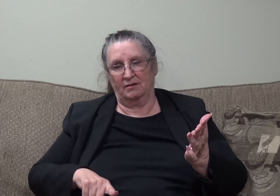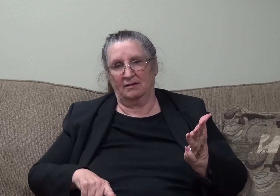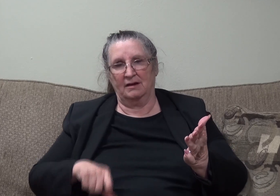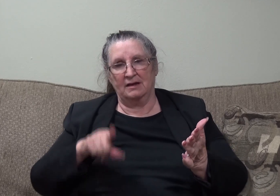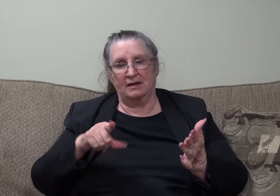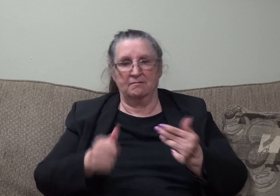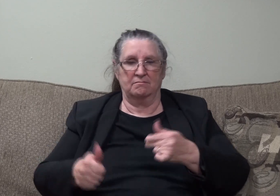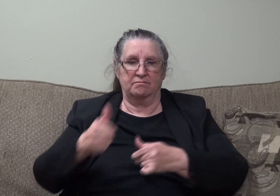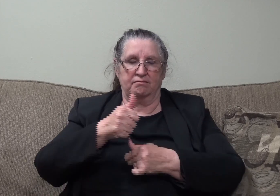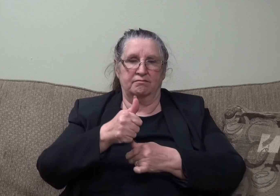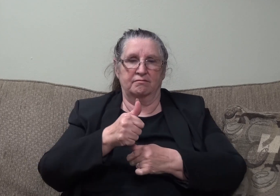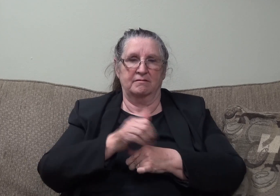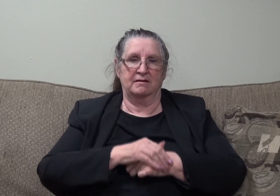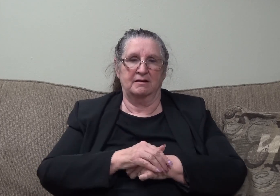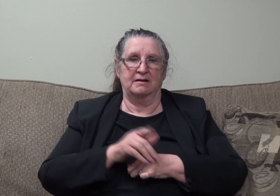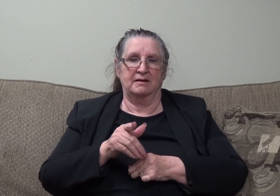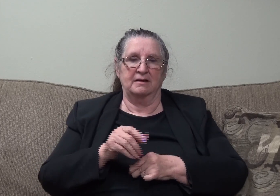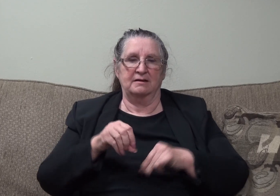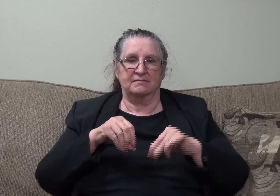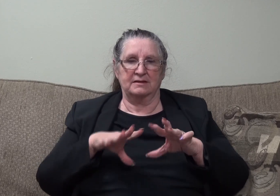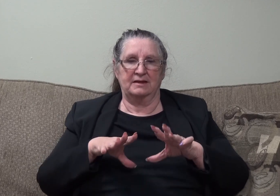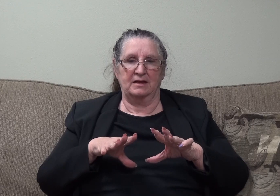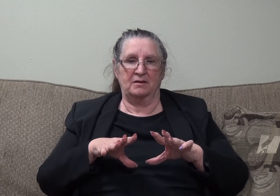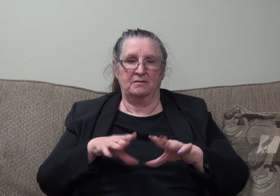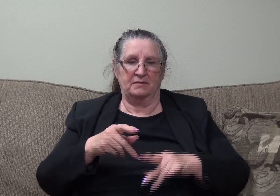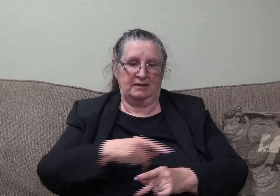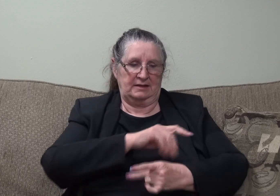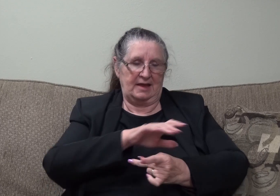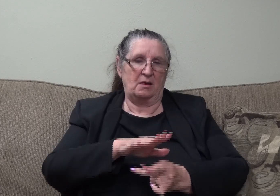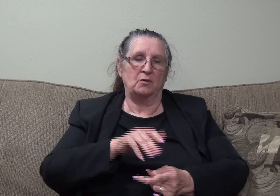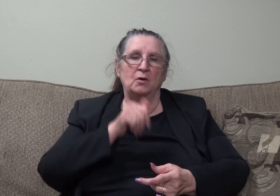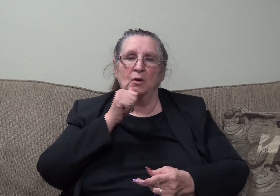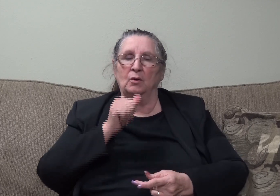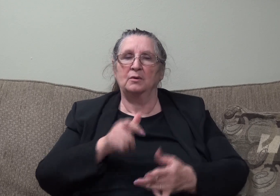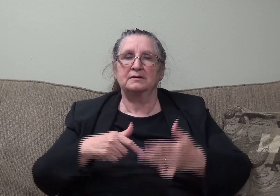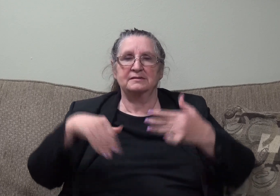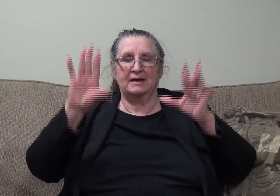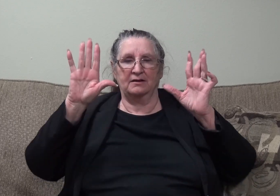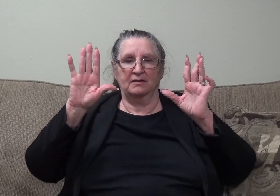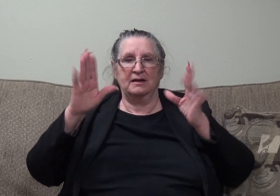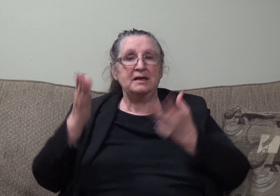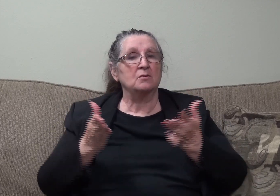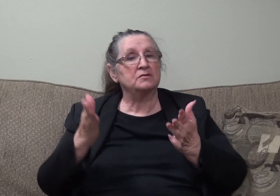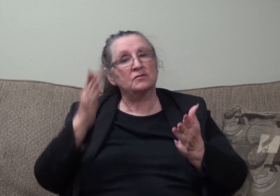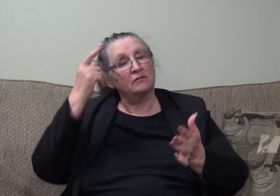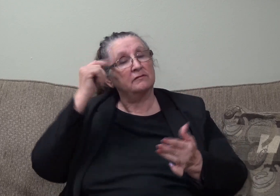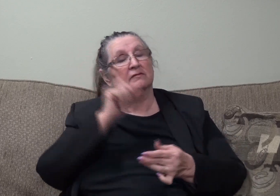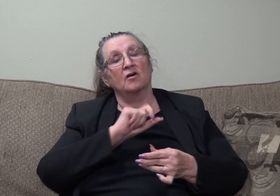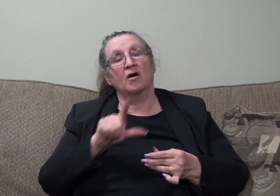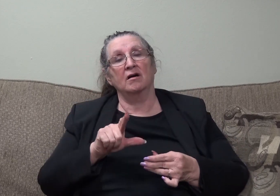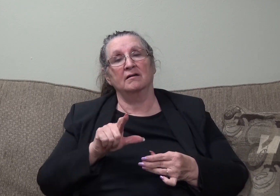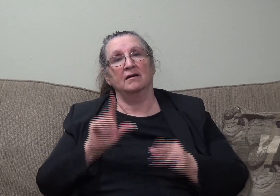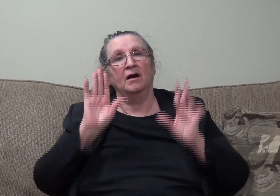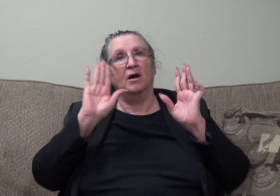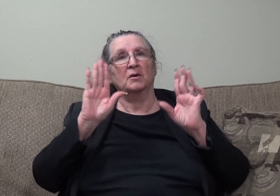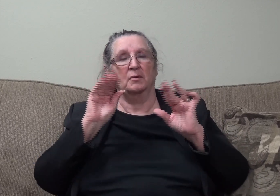the lamb who was sacrificed and he was the servant to all. So it's a great reminder of